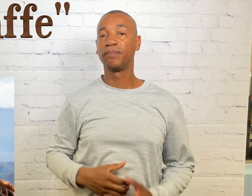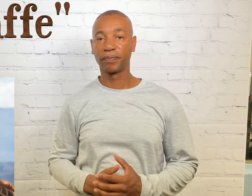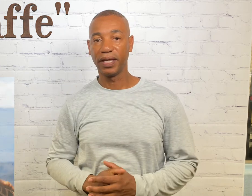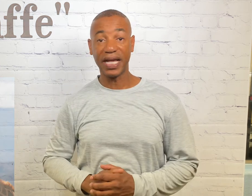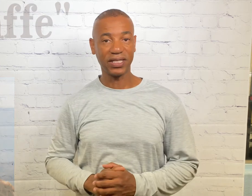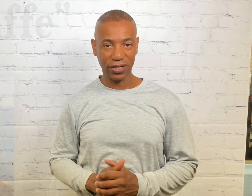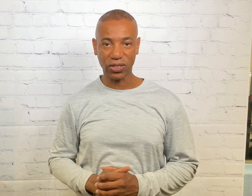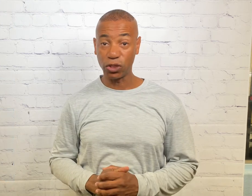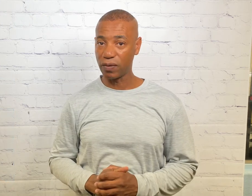That's how you sign giraffe.